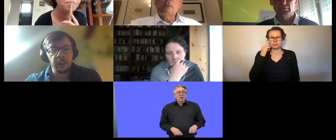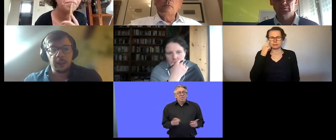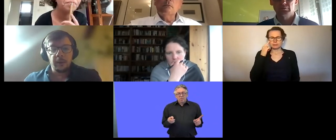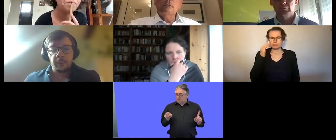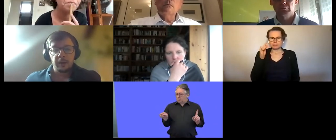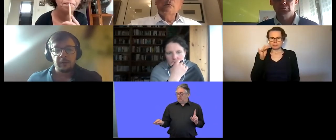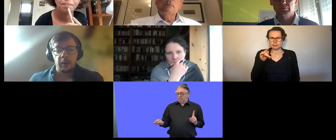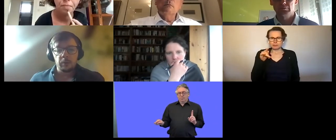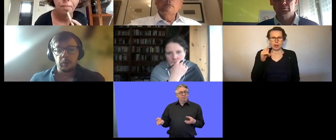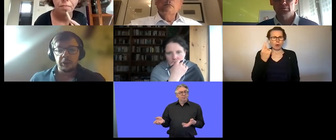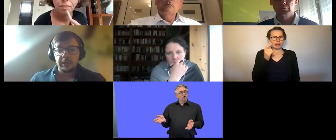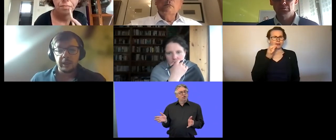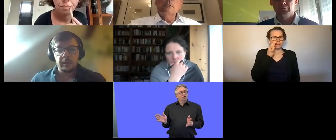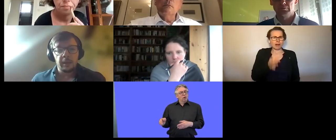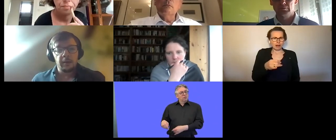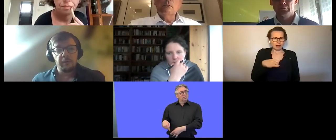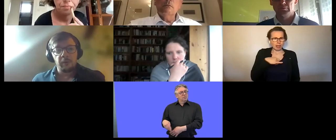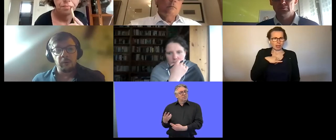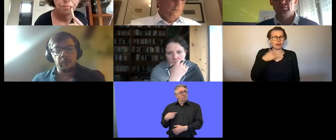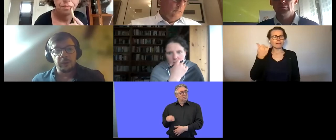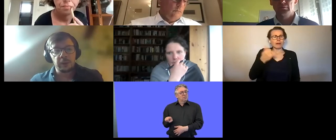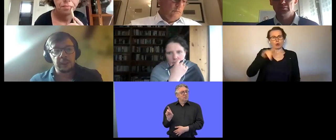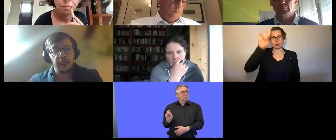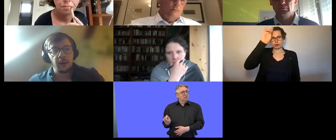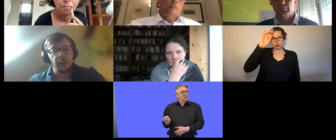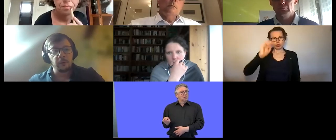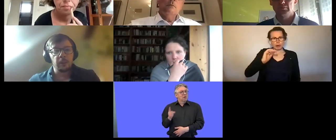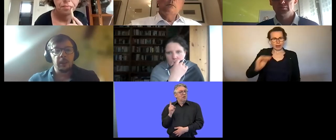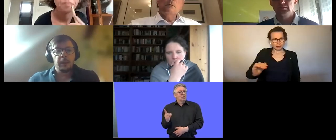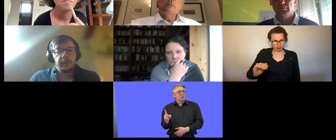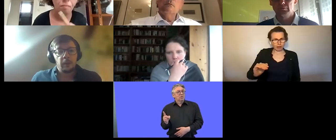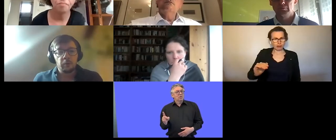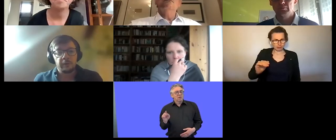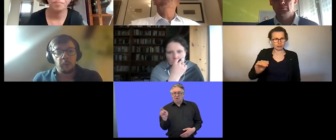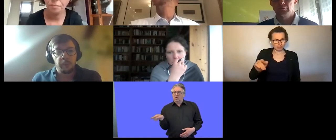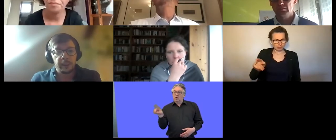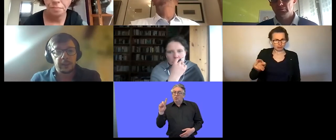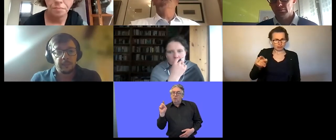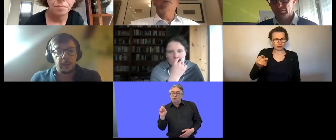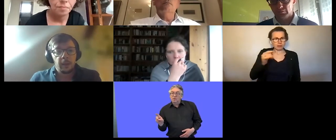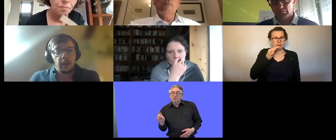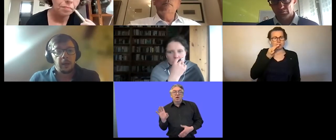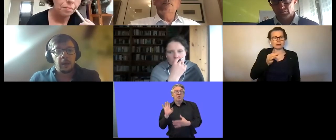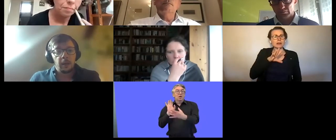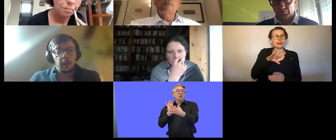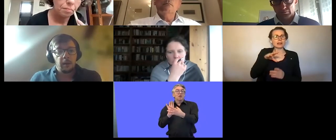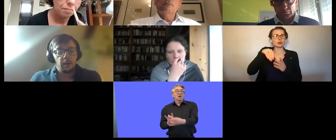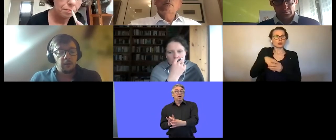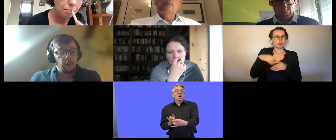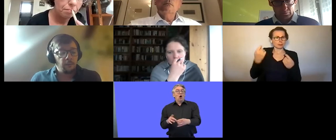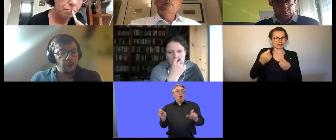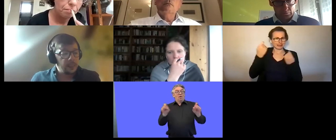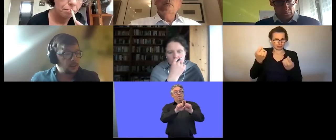to me by how deutsch letter uh from you see about inclusive companies uh